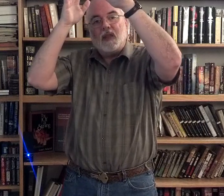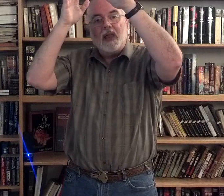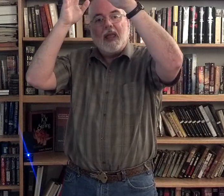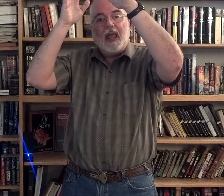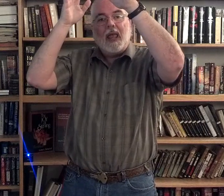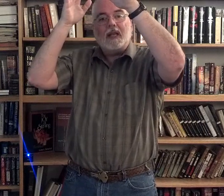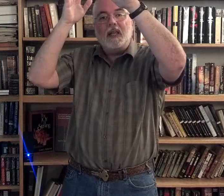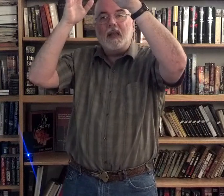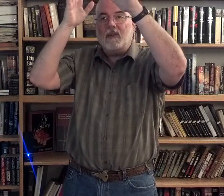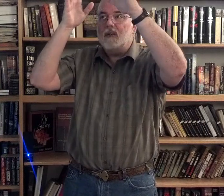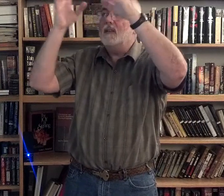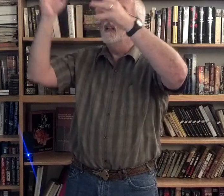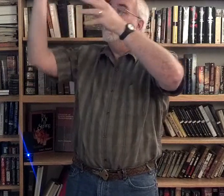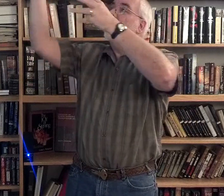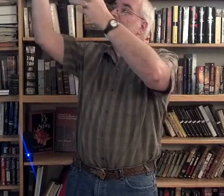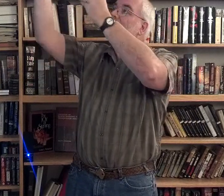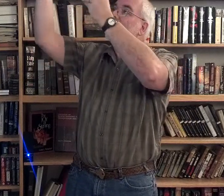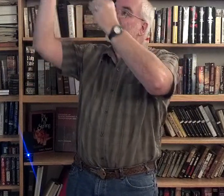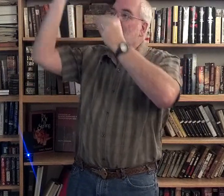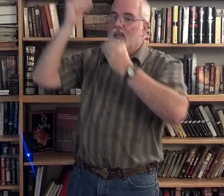had given, given,